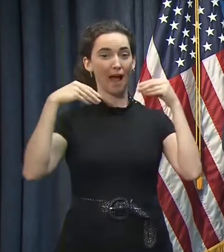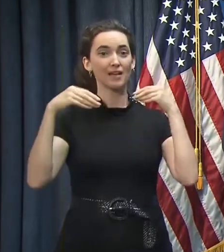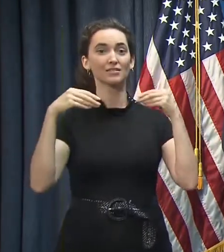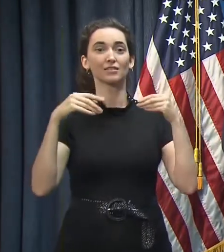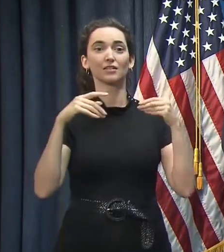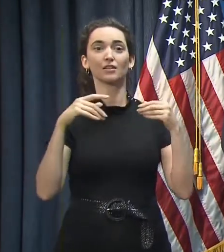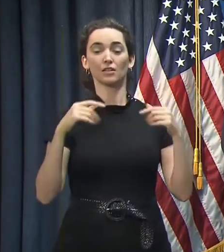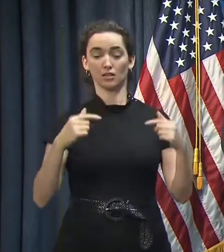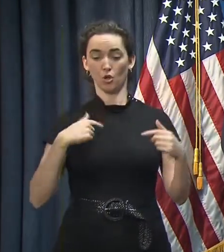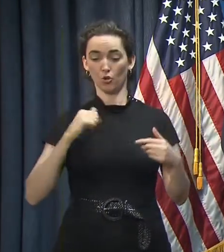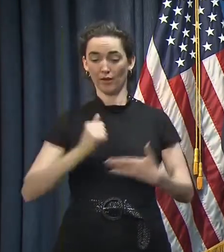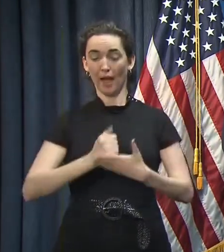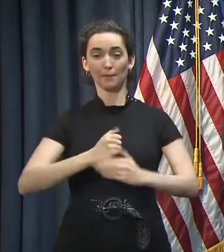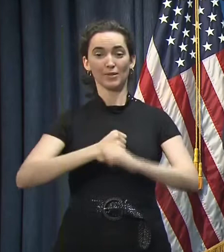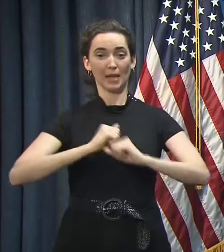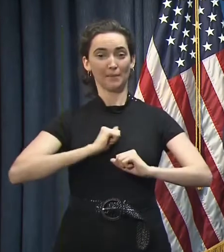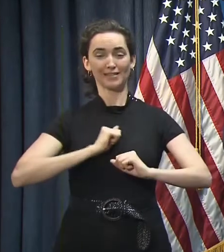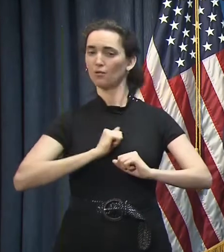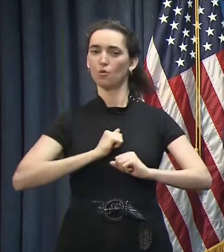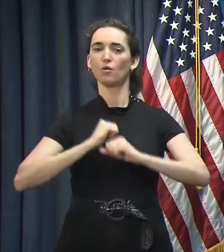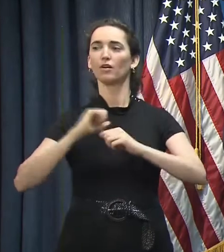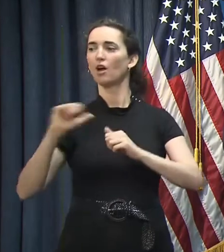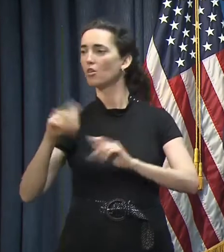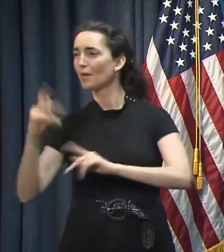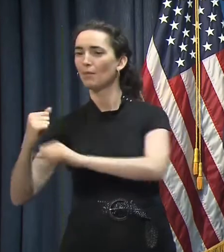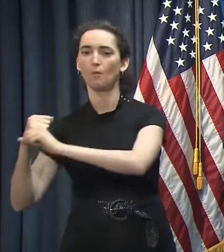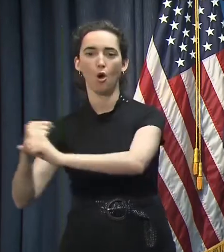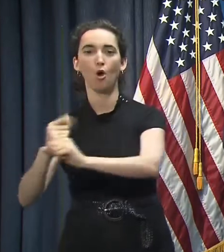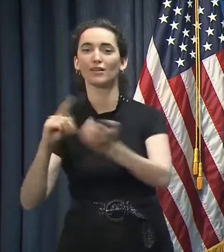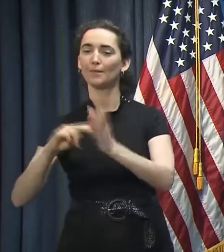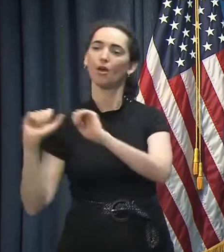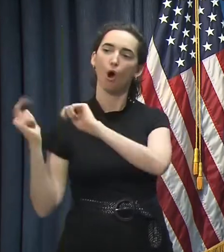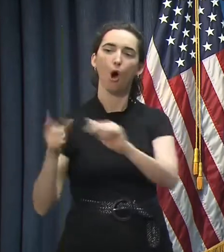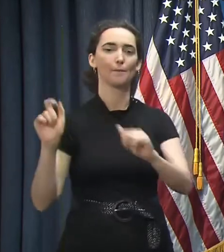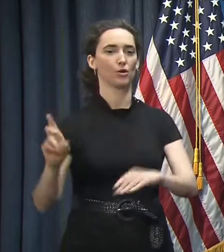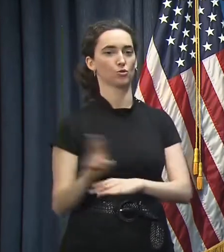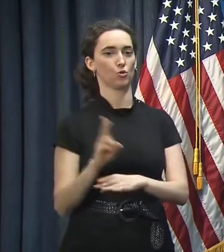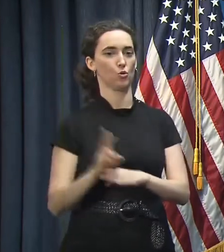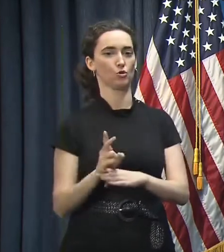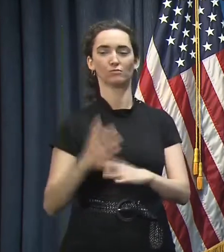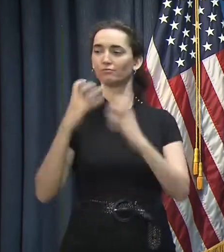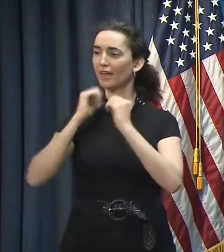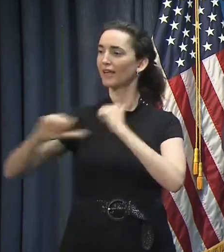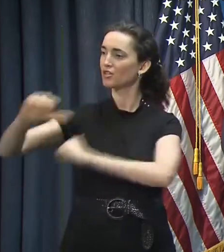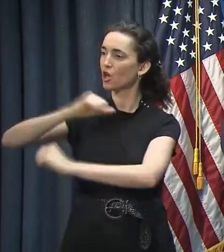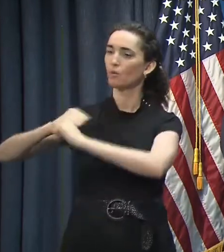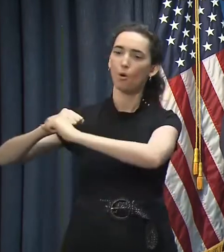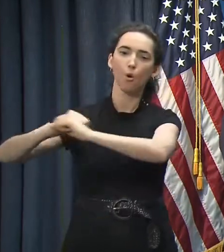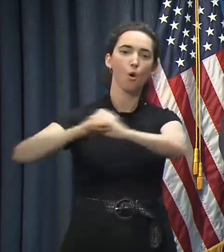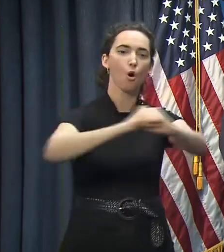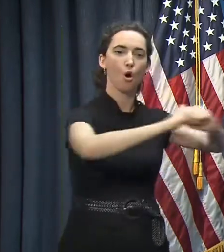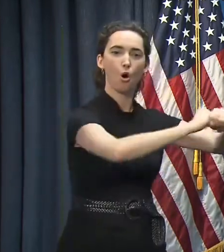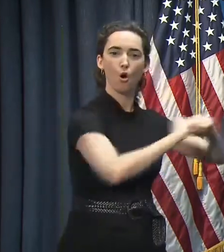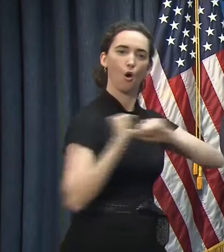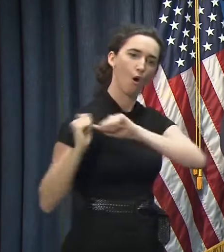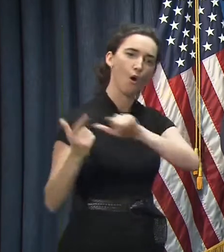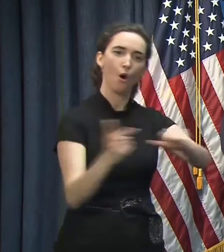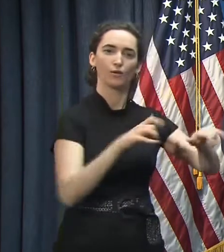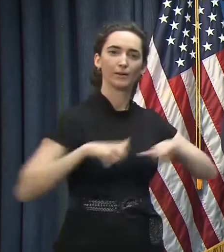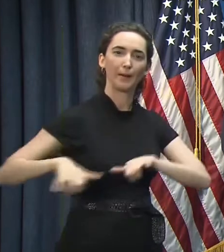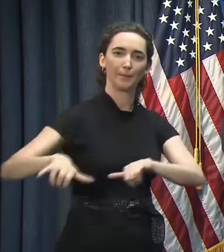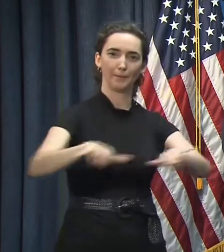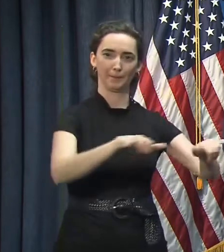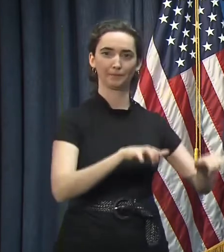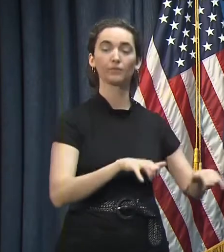designed to protect you. They're really to protect everyone else, and that's why we need everybody to wear them. If everybody protects everyone else, then you're protected as well. So the proper